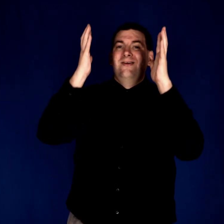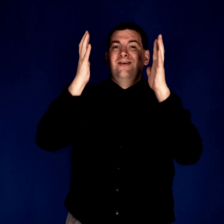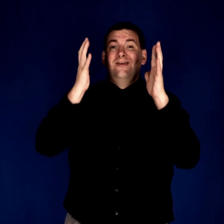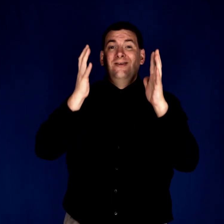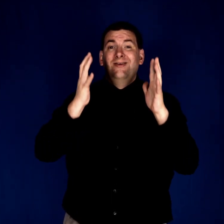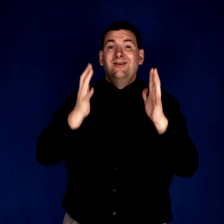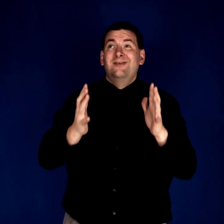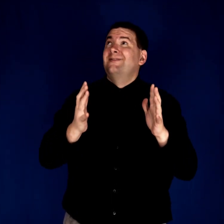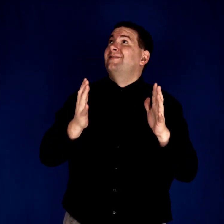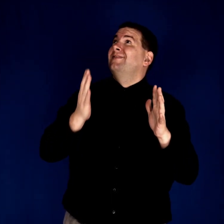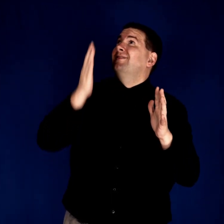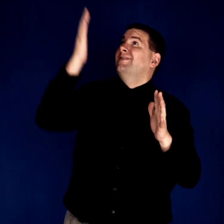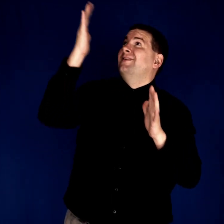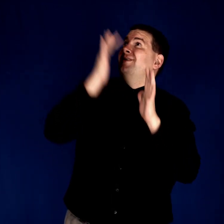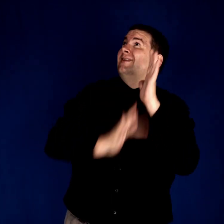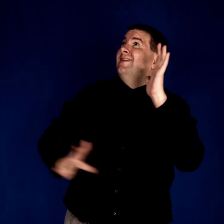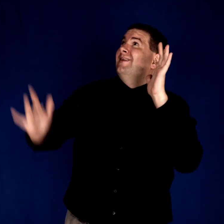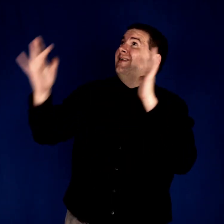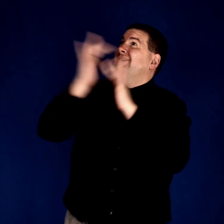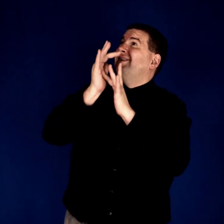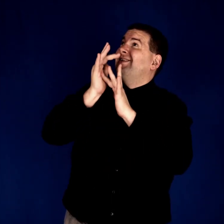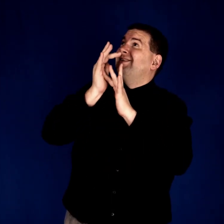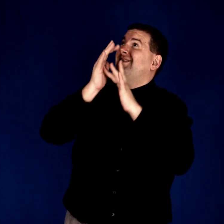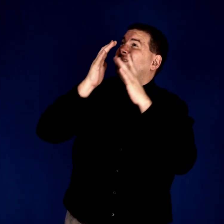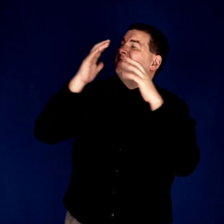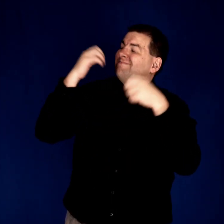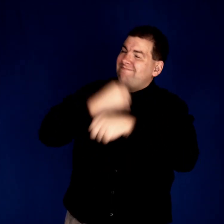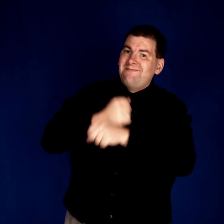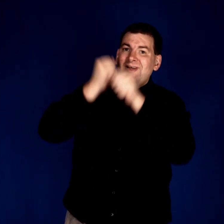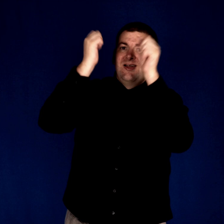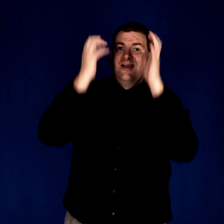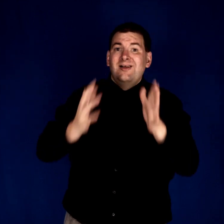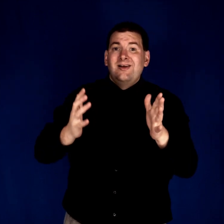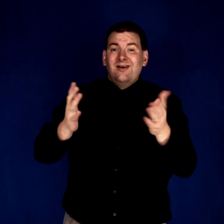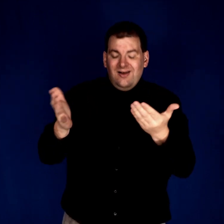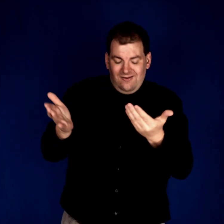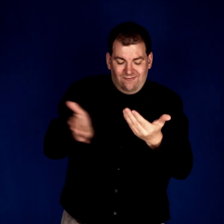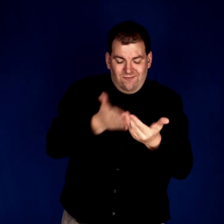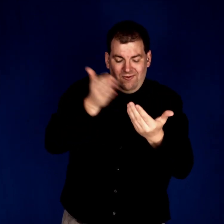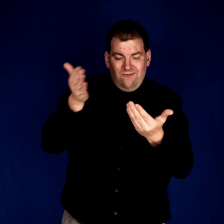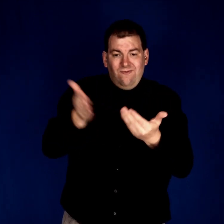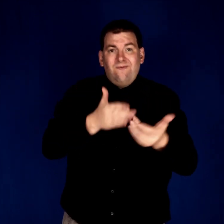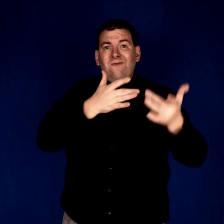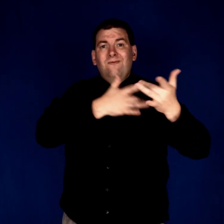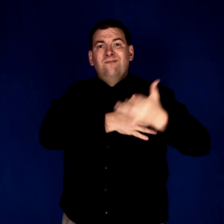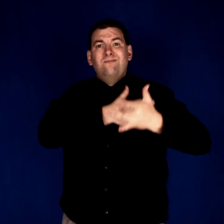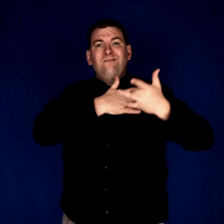But a maker of our fragile